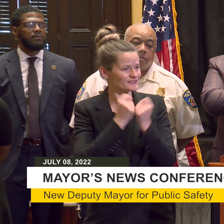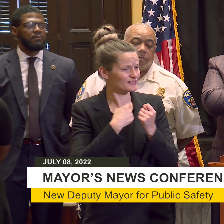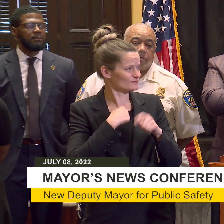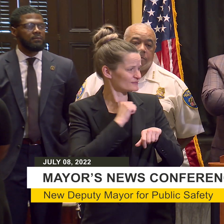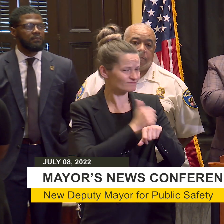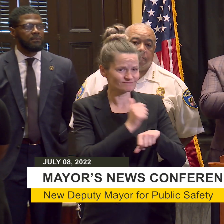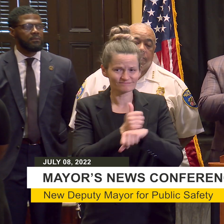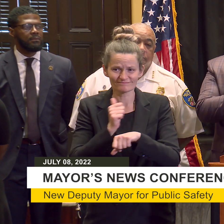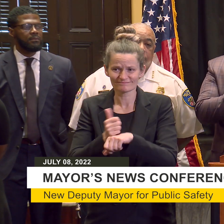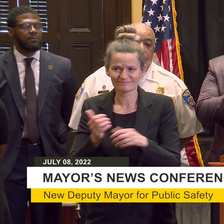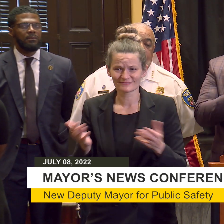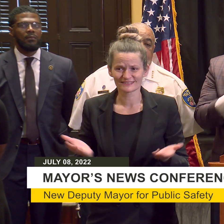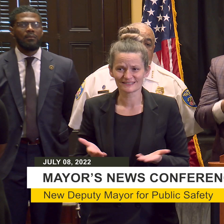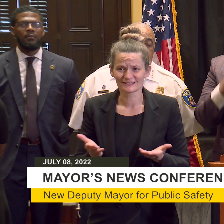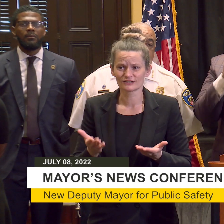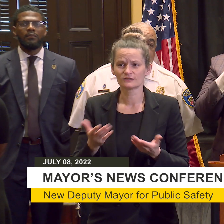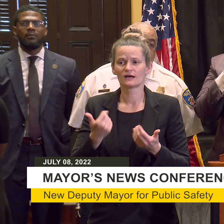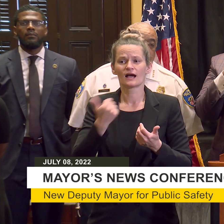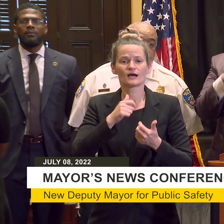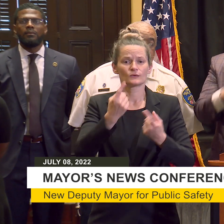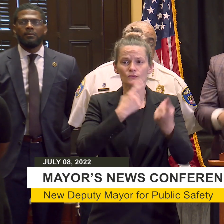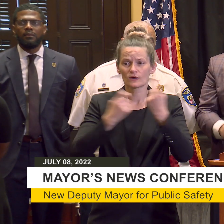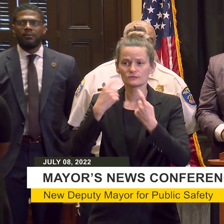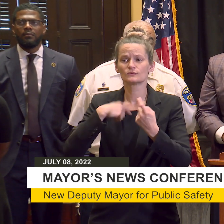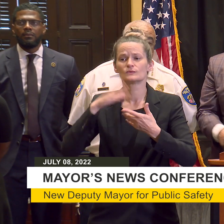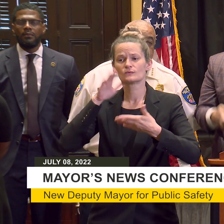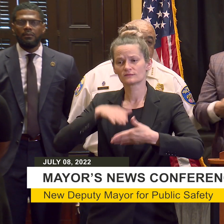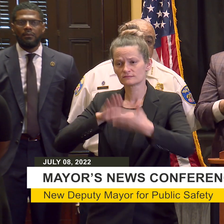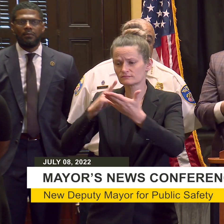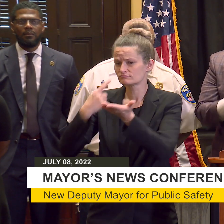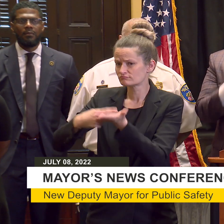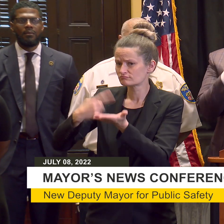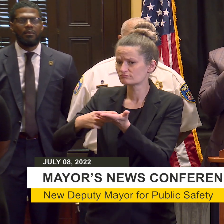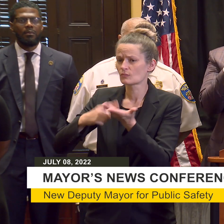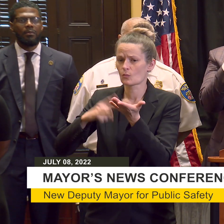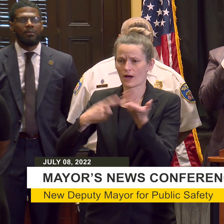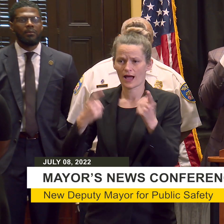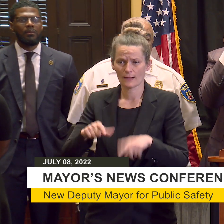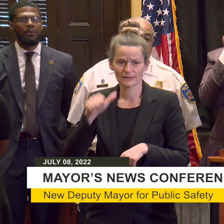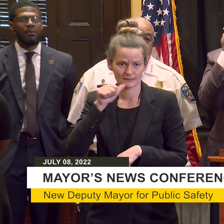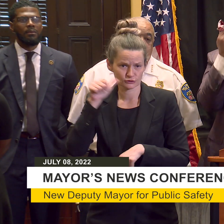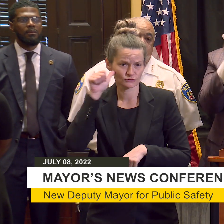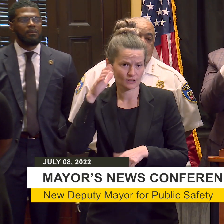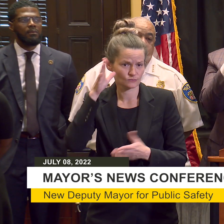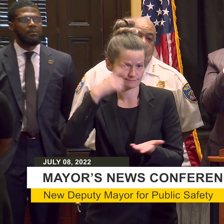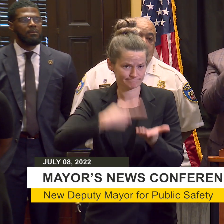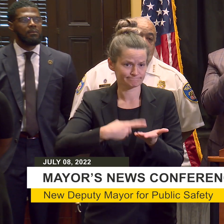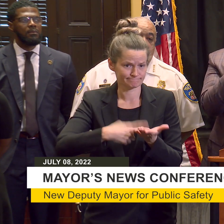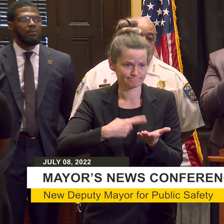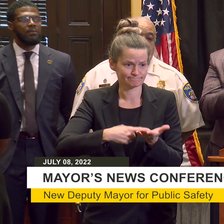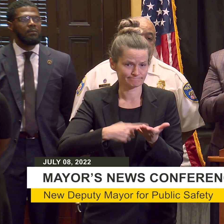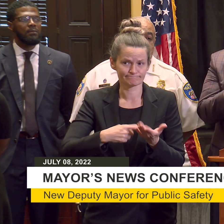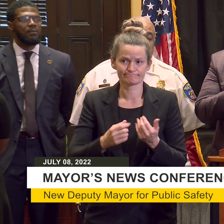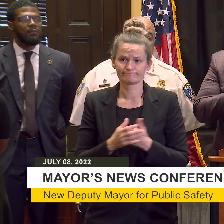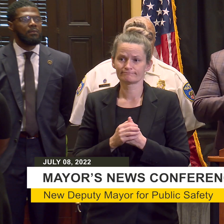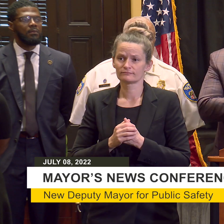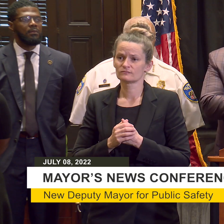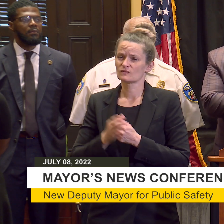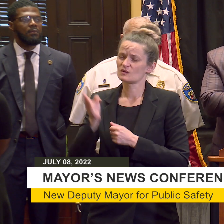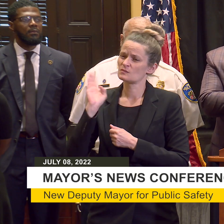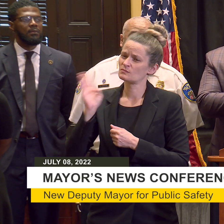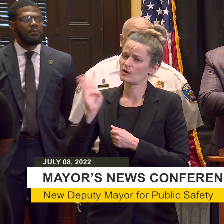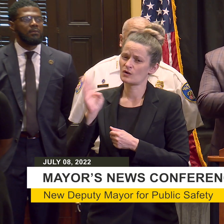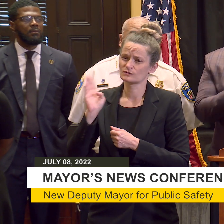take question, I just want to address what happened yesterday at Conway and Light. The Baltimore that